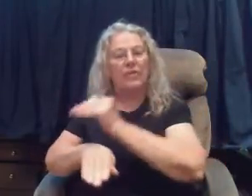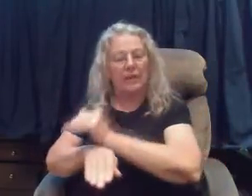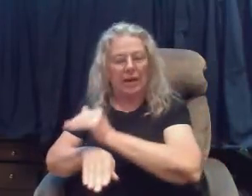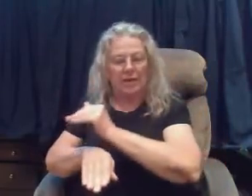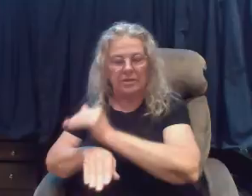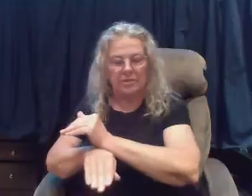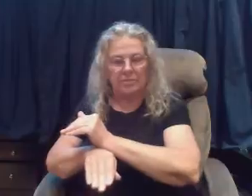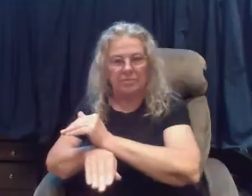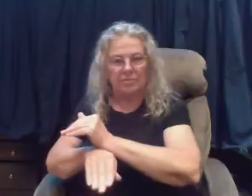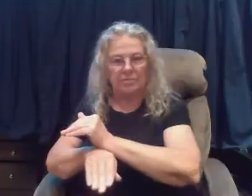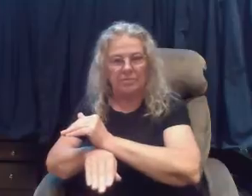the night